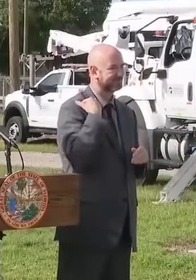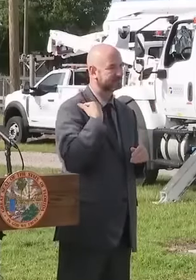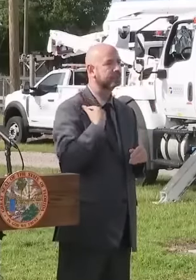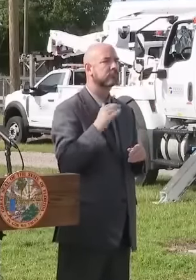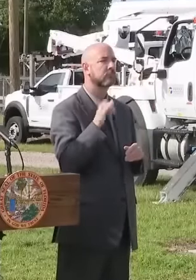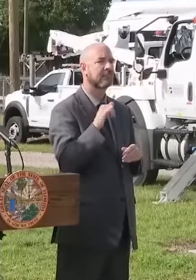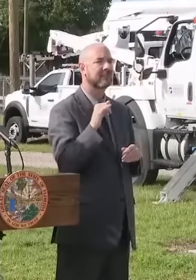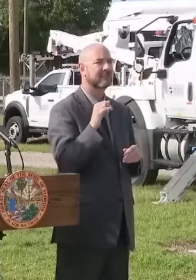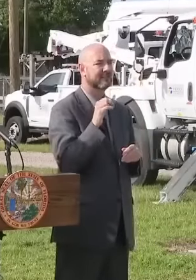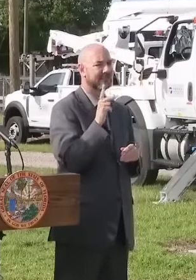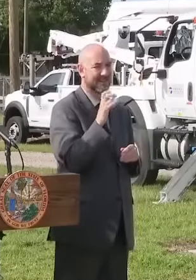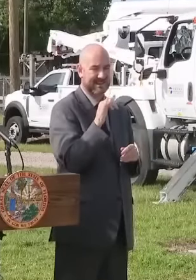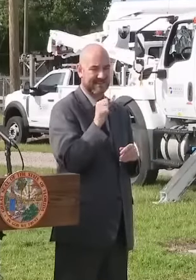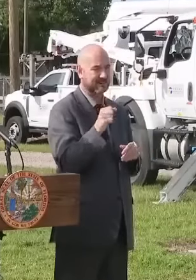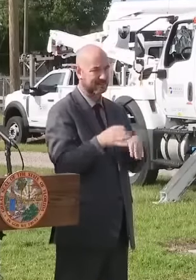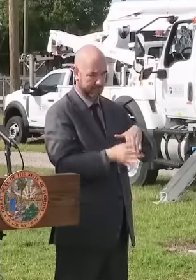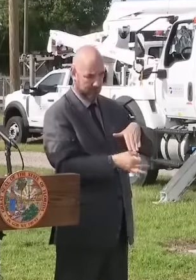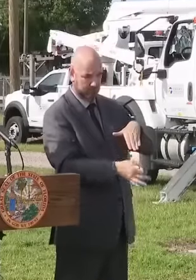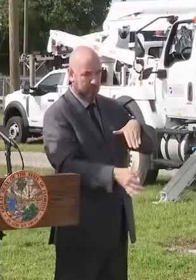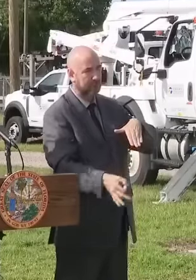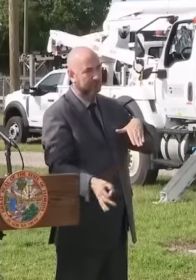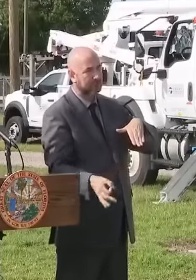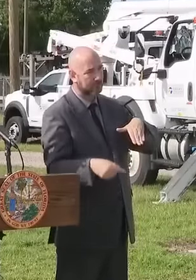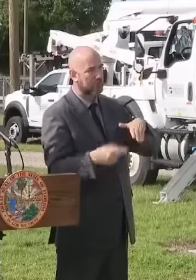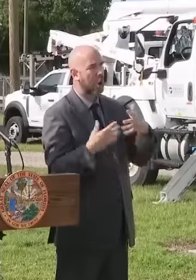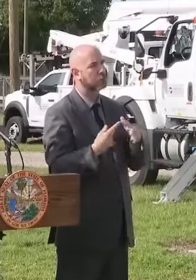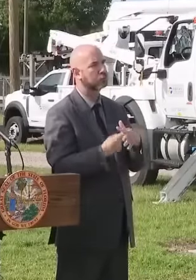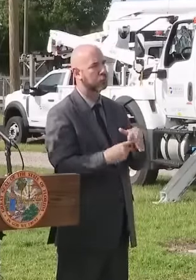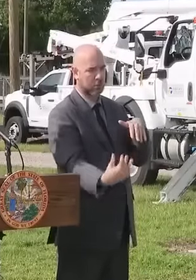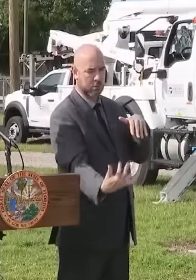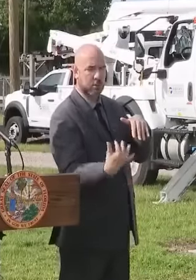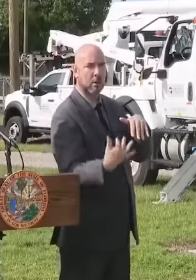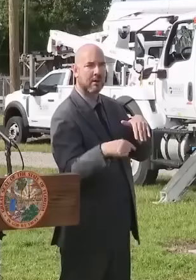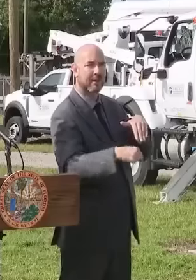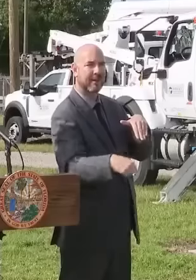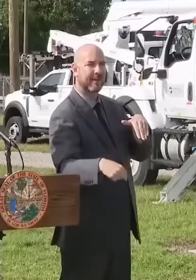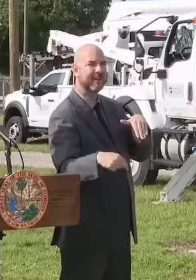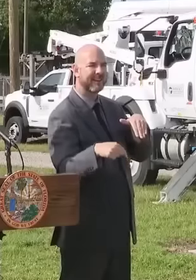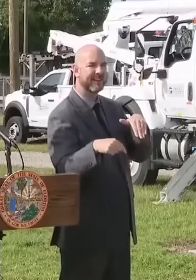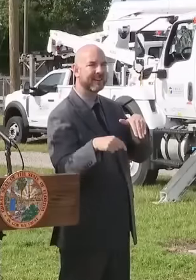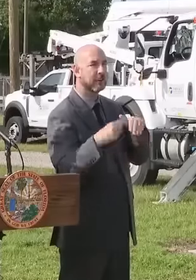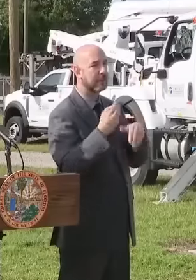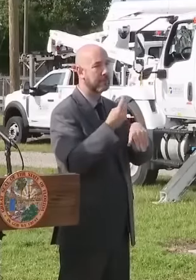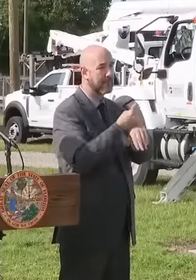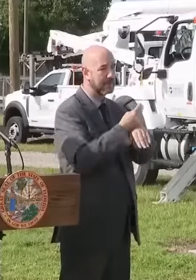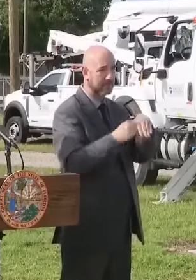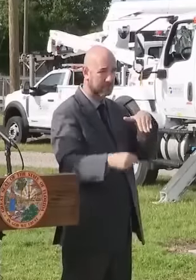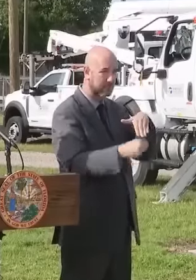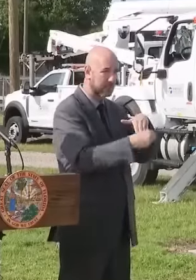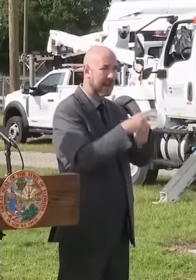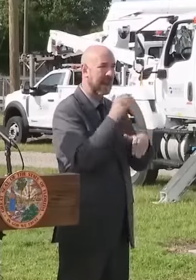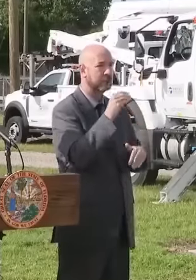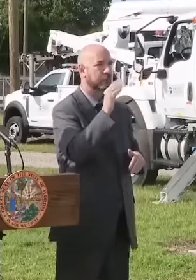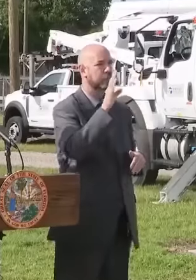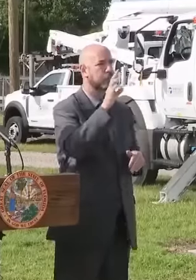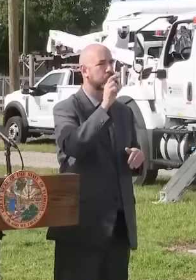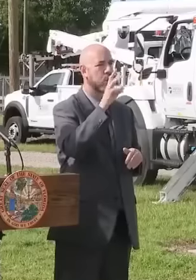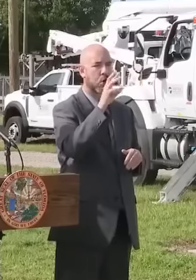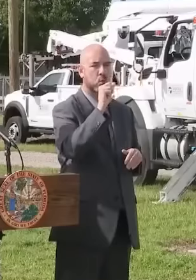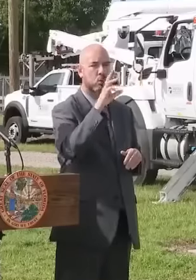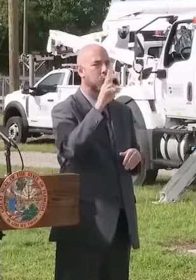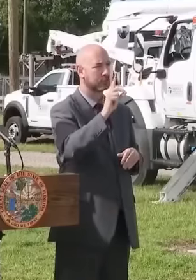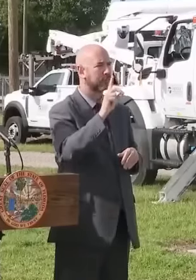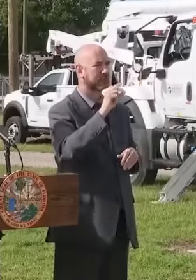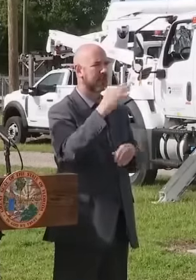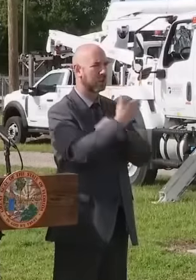As well as Collier, Miami-Dade and Broward counties. We can expect conditions to continue to intensify throughout